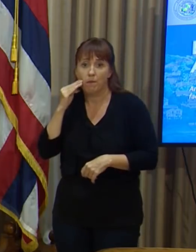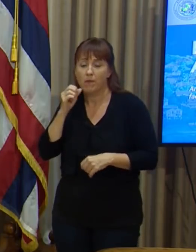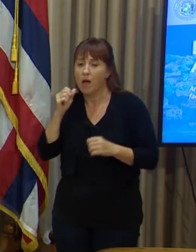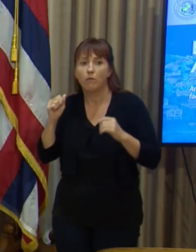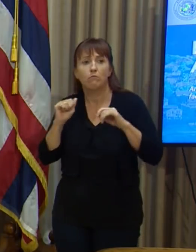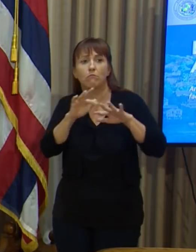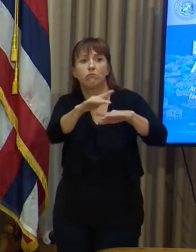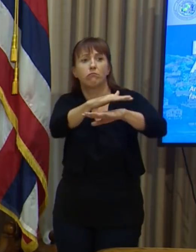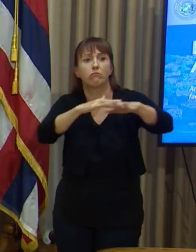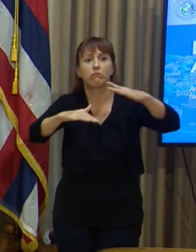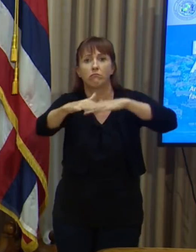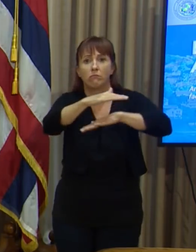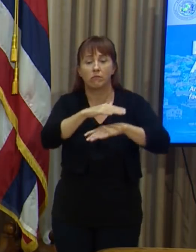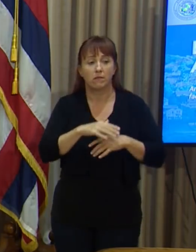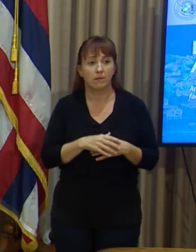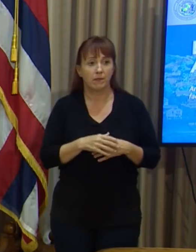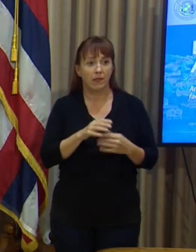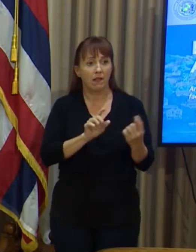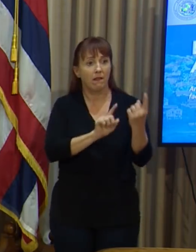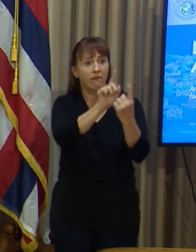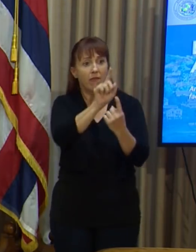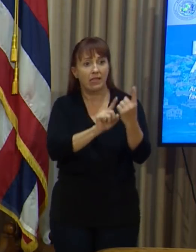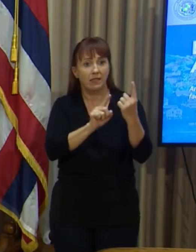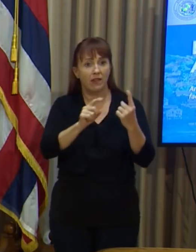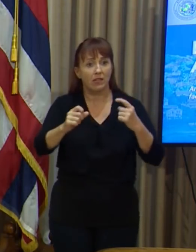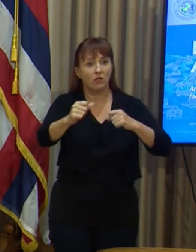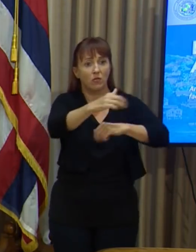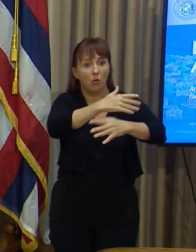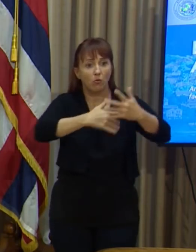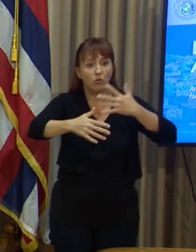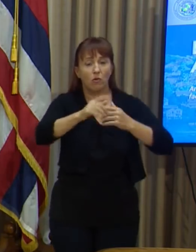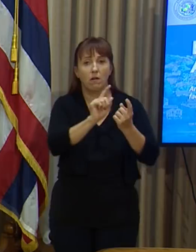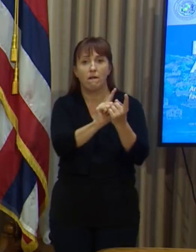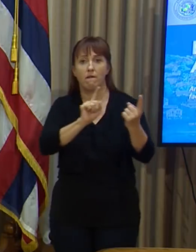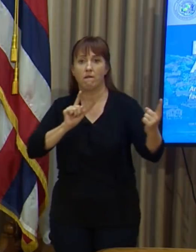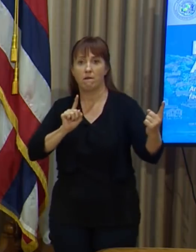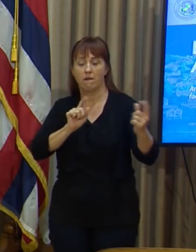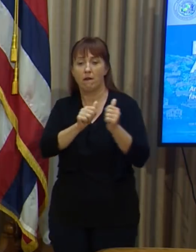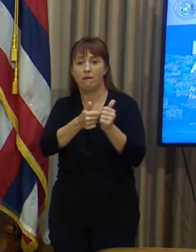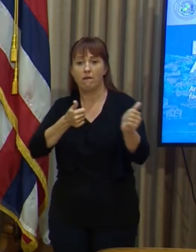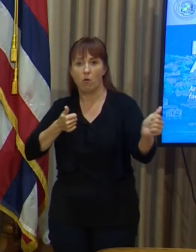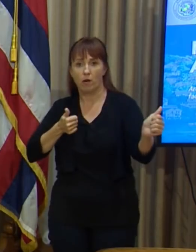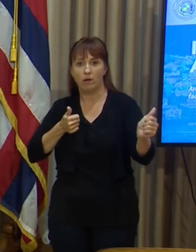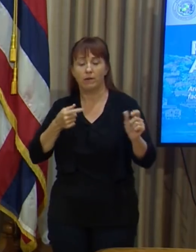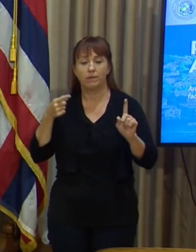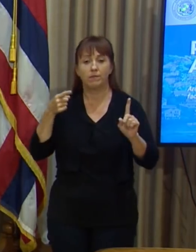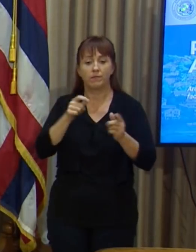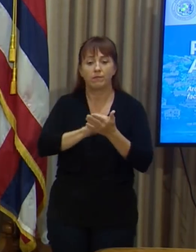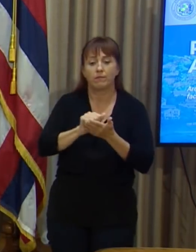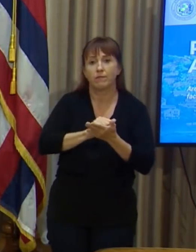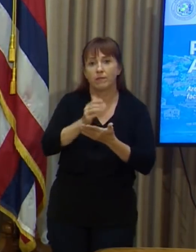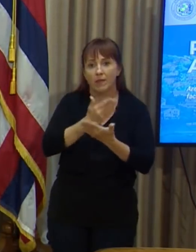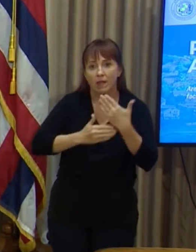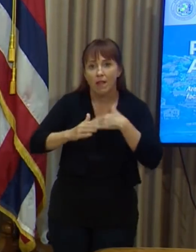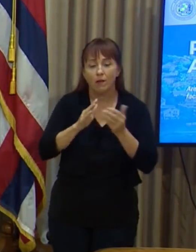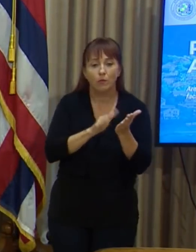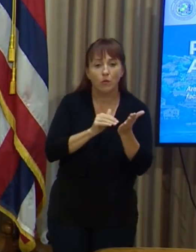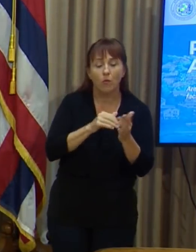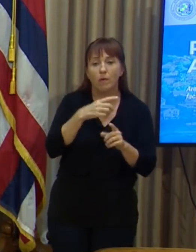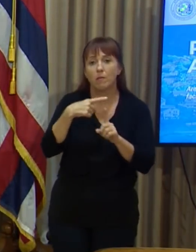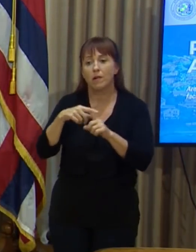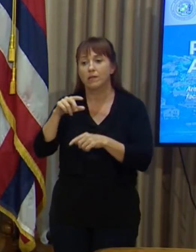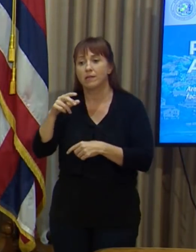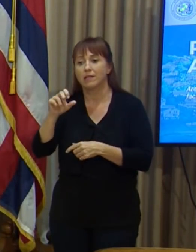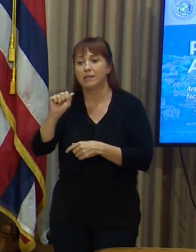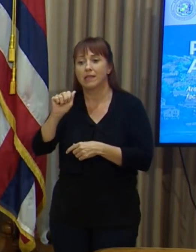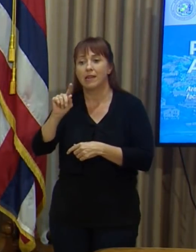to avoid a social face-to-face interactions. It's about washing hands and using hand sanitizer and doing